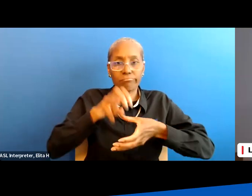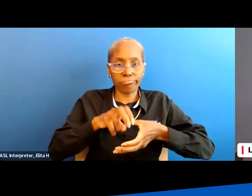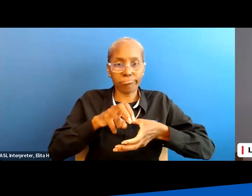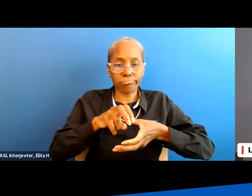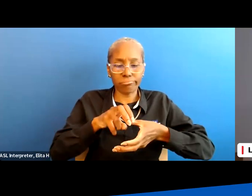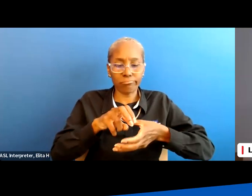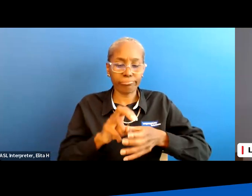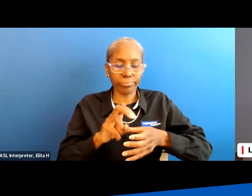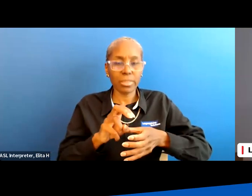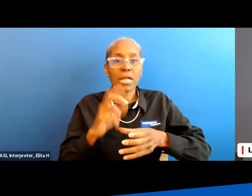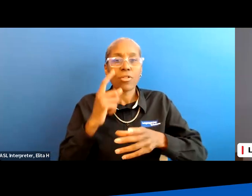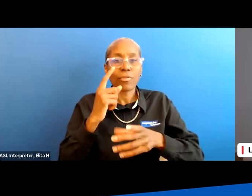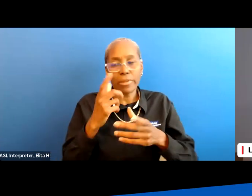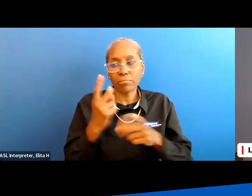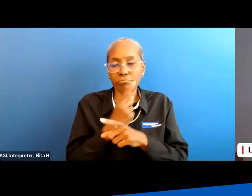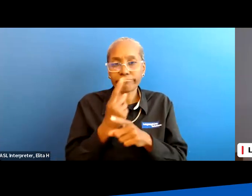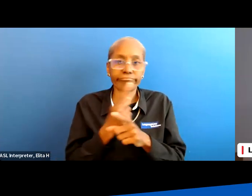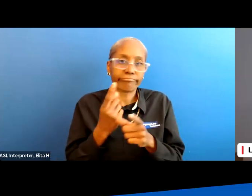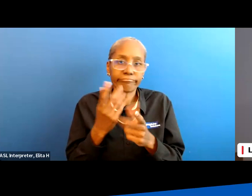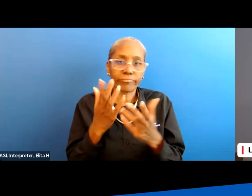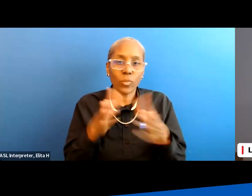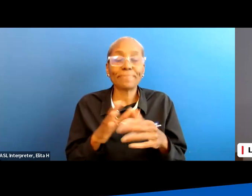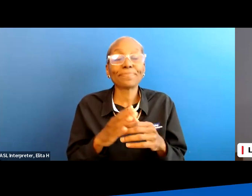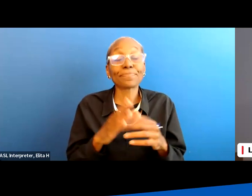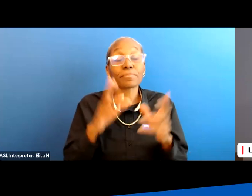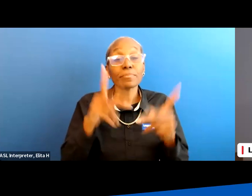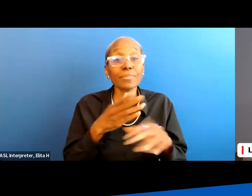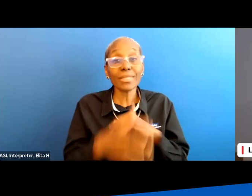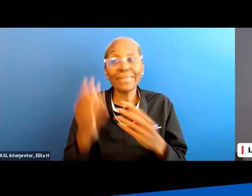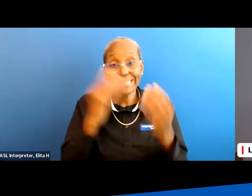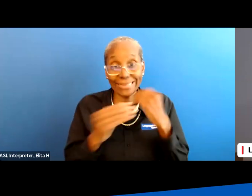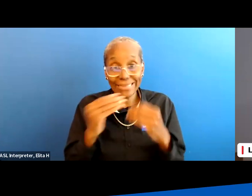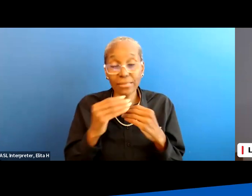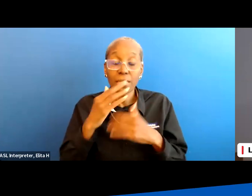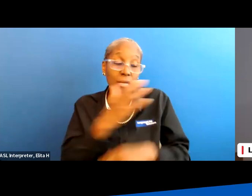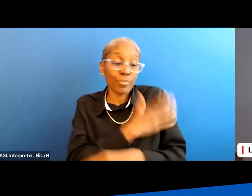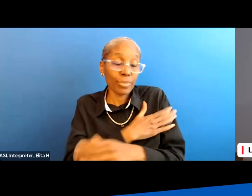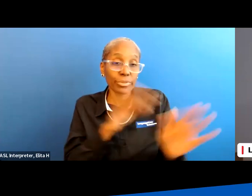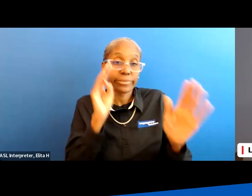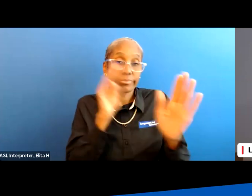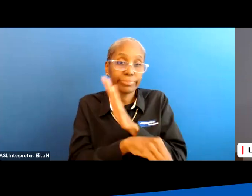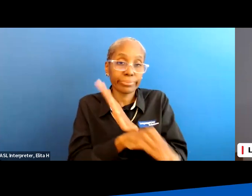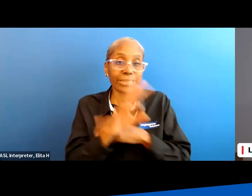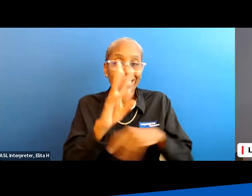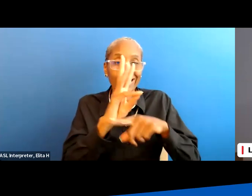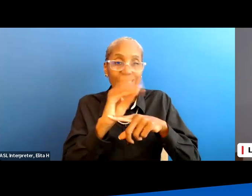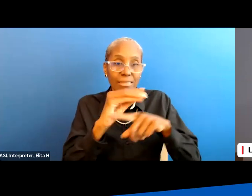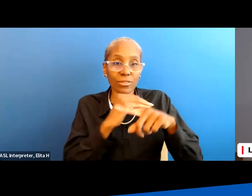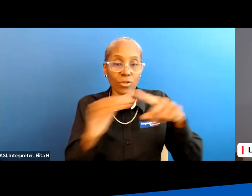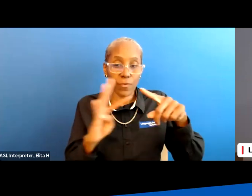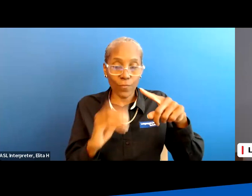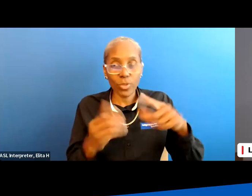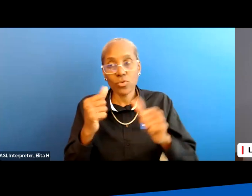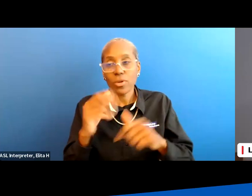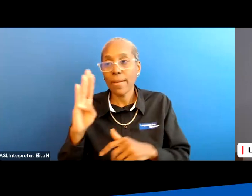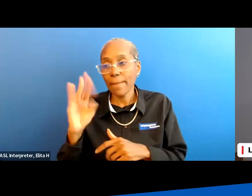position um so here's a question a person after they eat their blood pressure drops to as low as 60 over the 40s they've tried